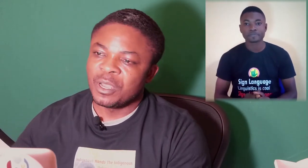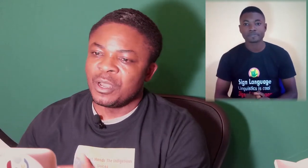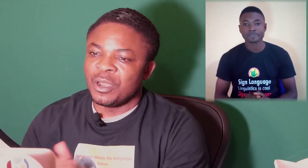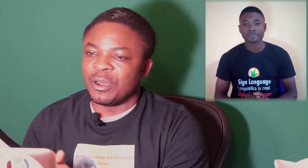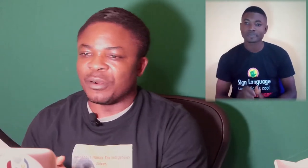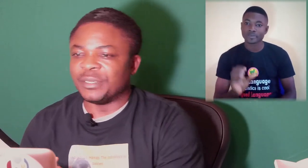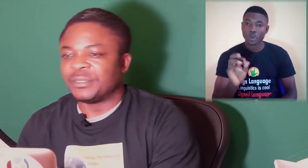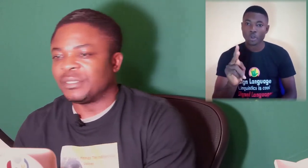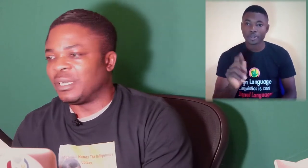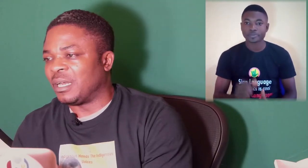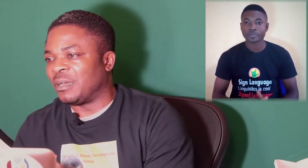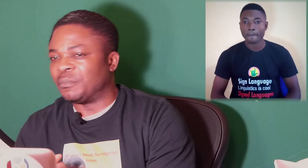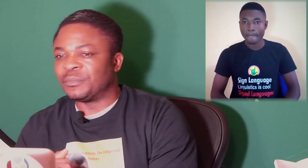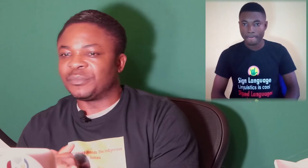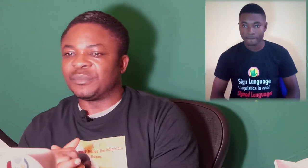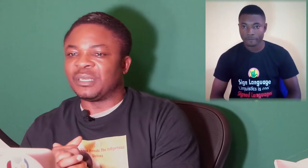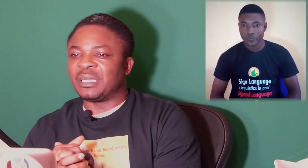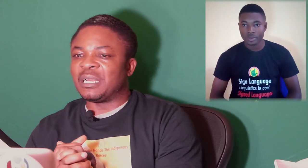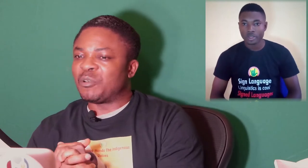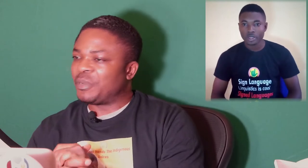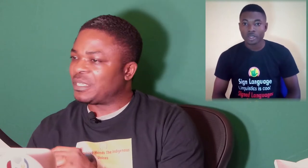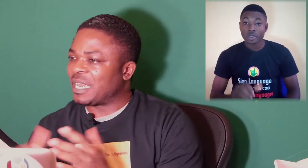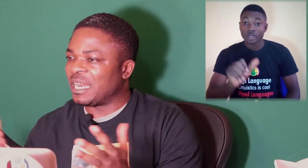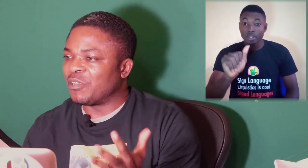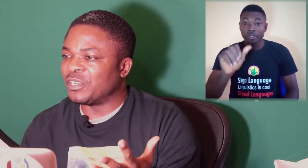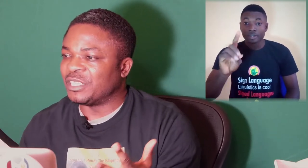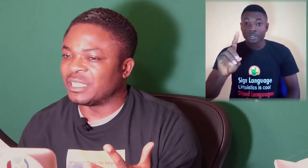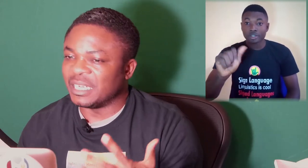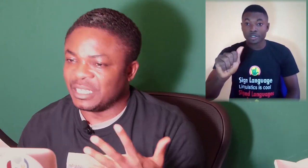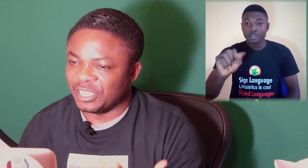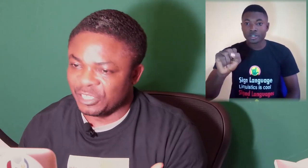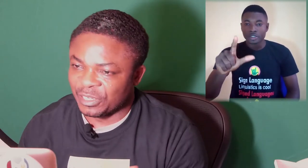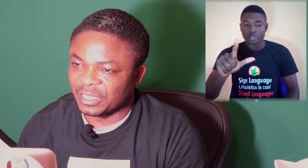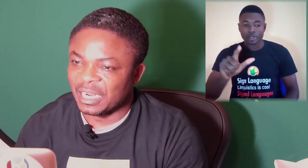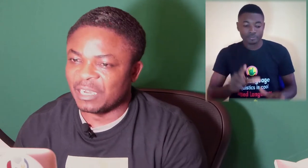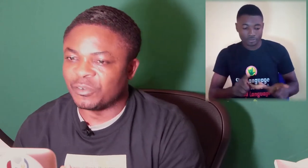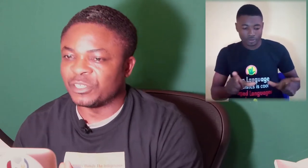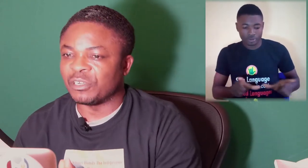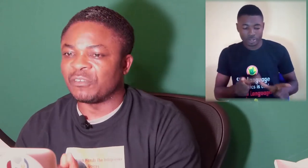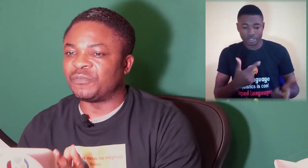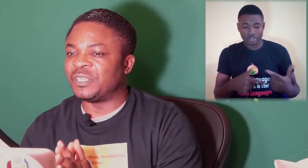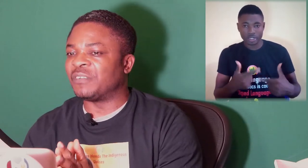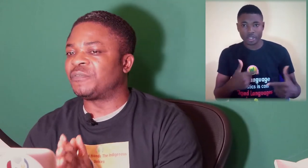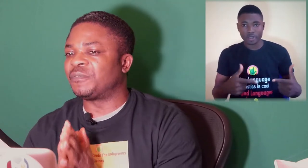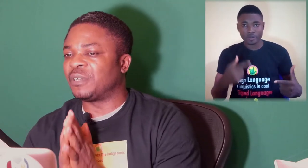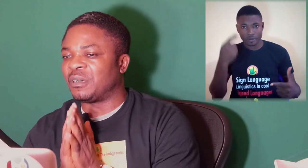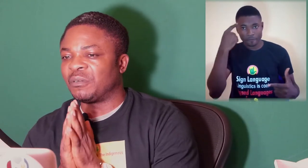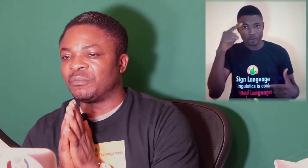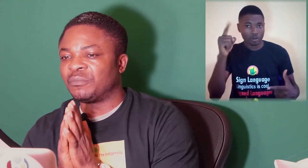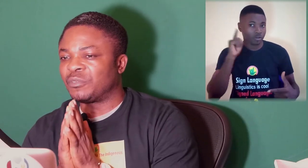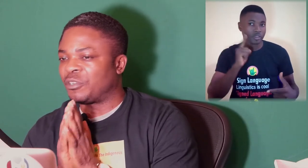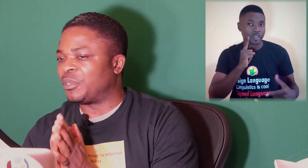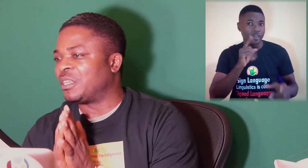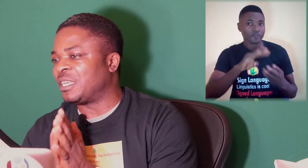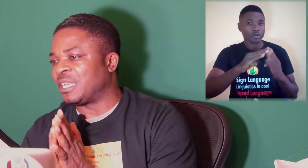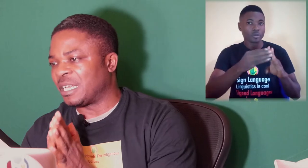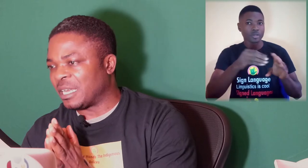All right. Adamorobi Sign Language is an indigenous sign language of deaf community in Ghana.